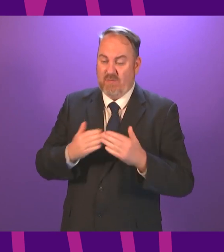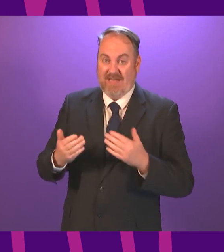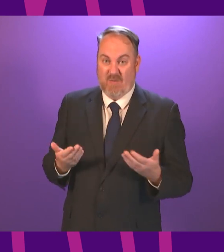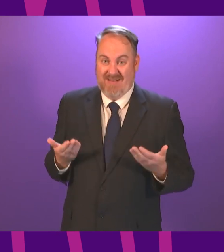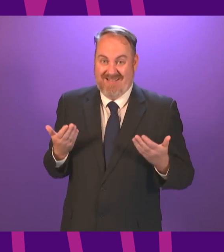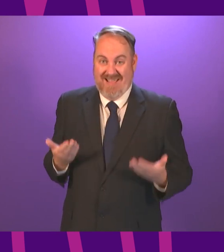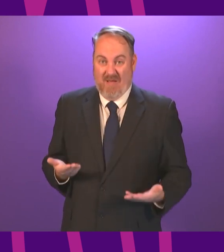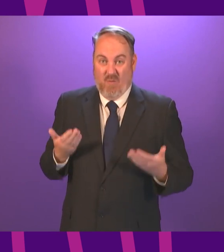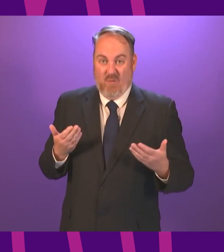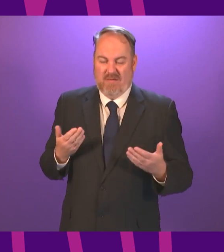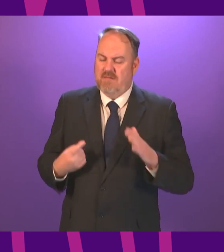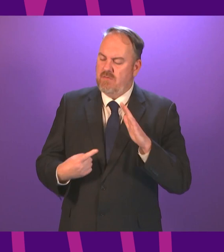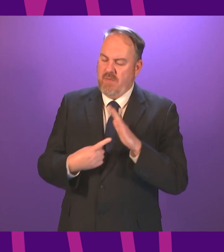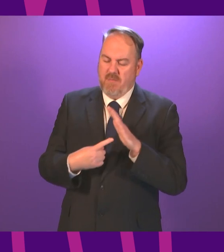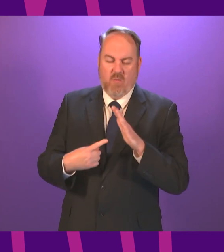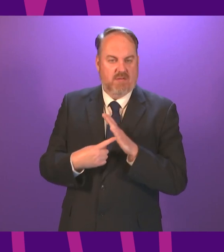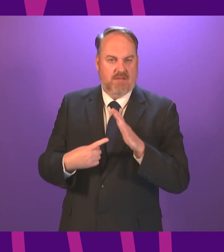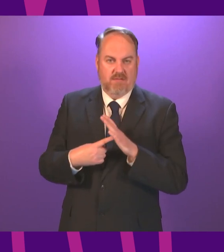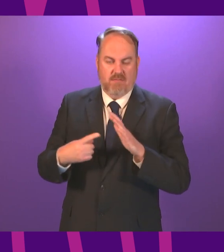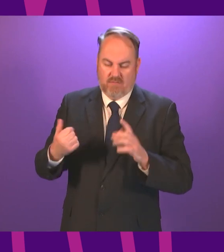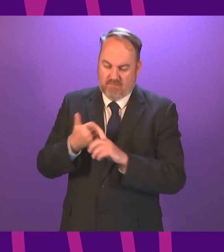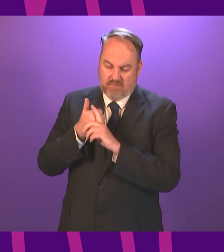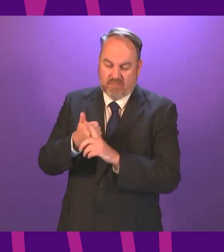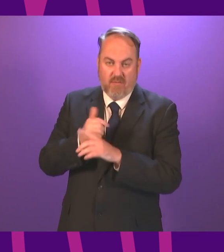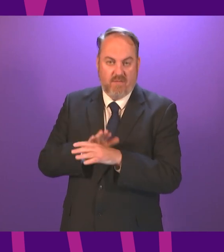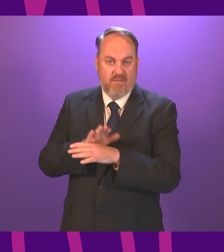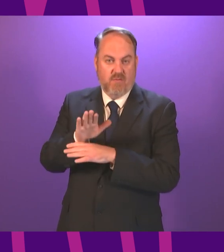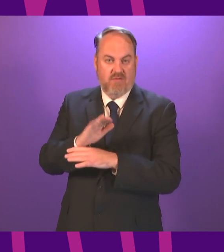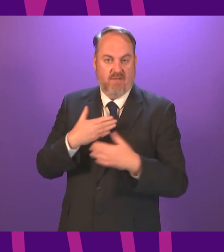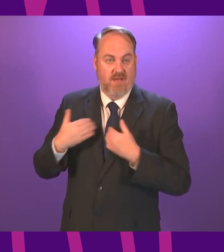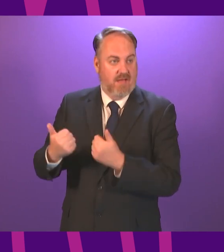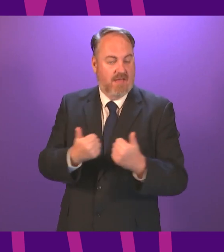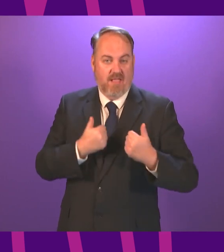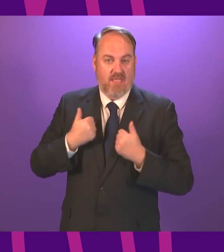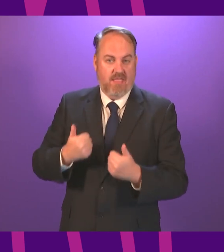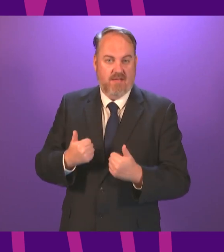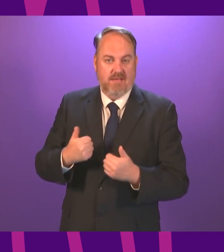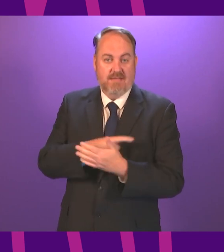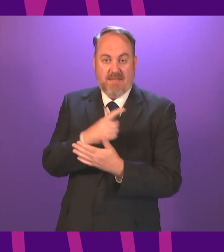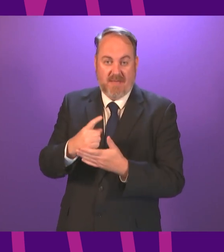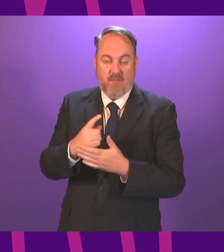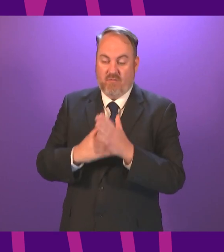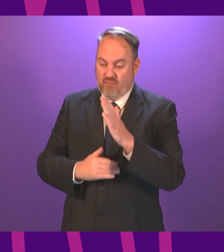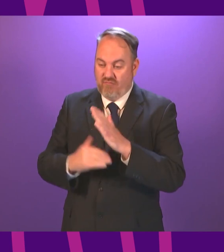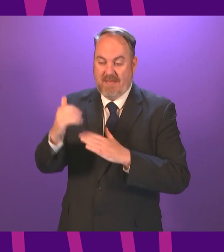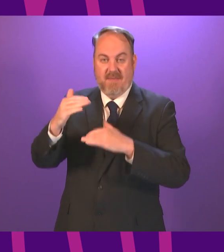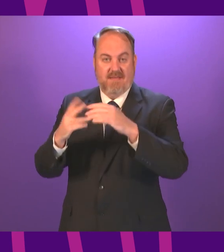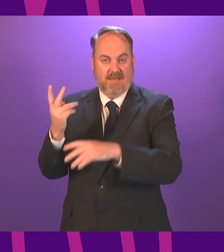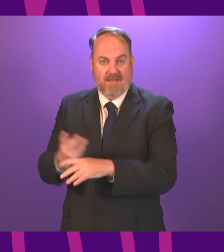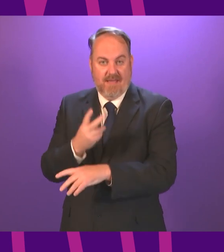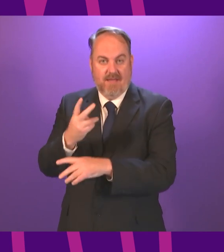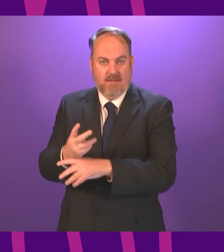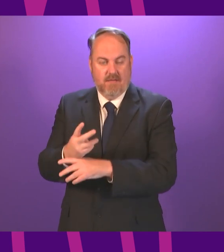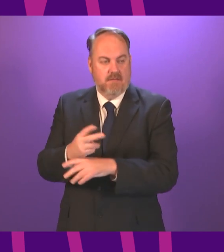imperative to the future health of our nation it is about rebuilding and recovering recovering from staff